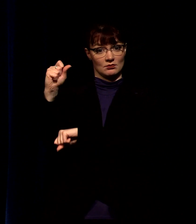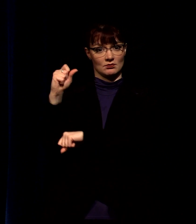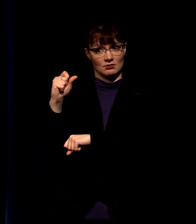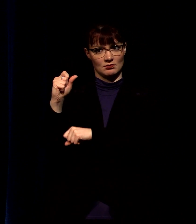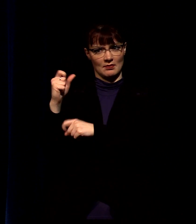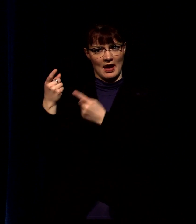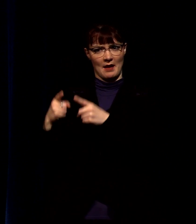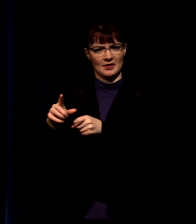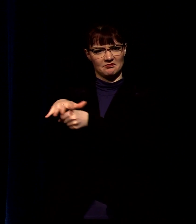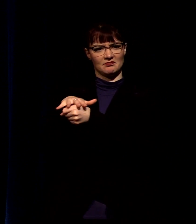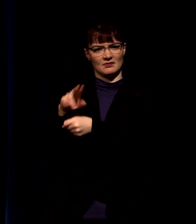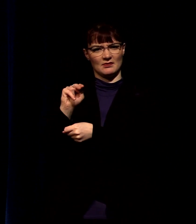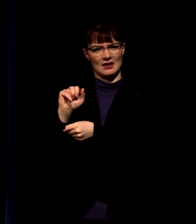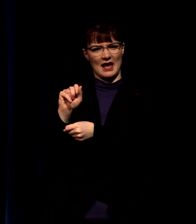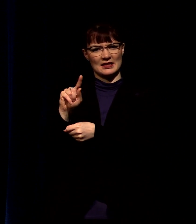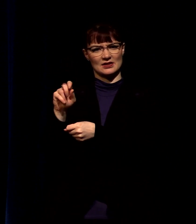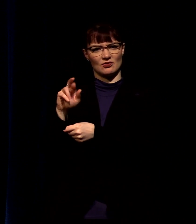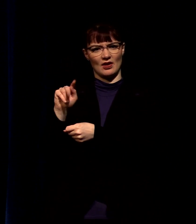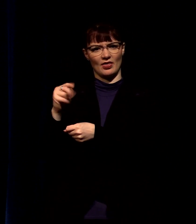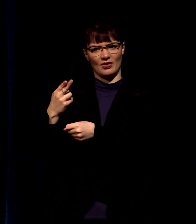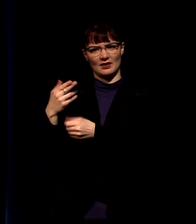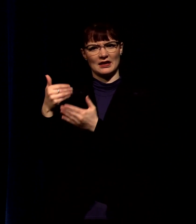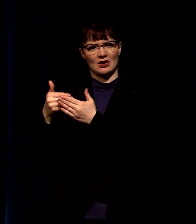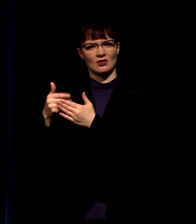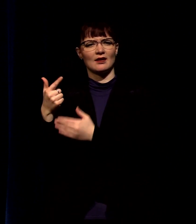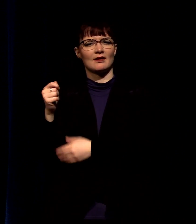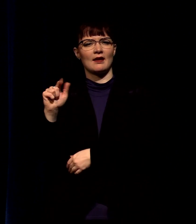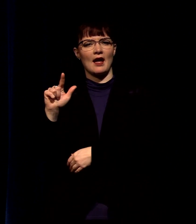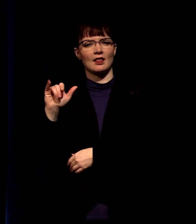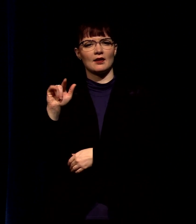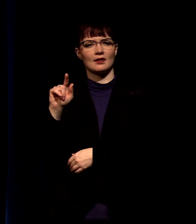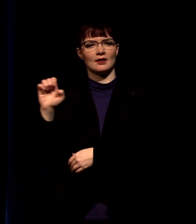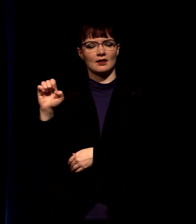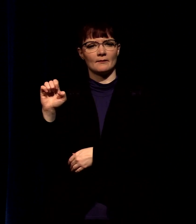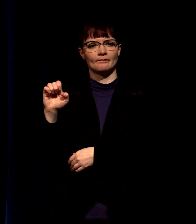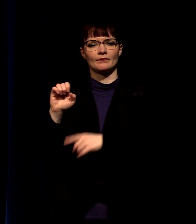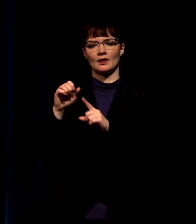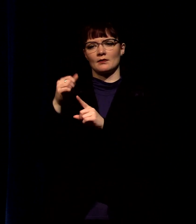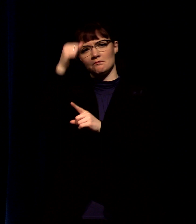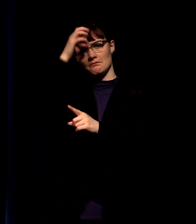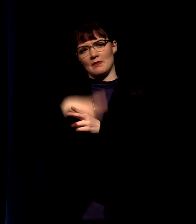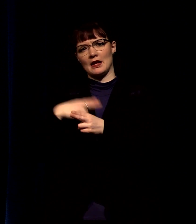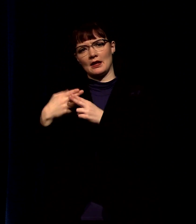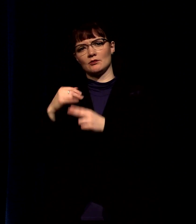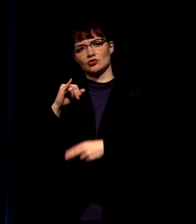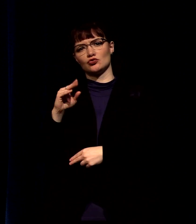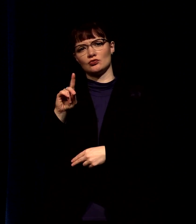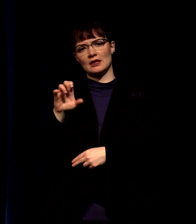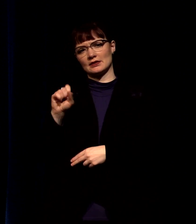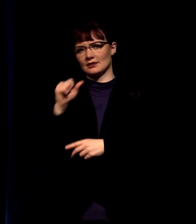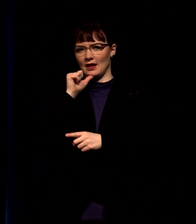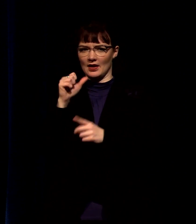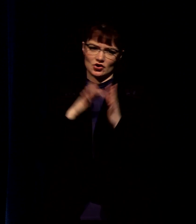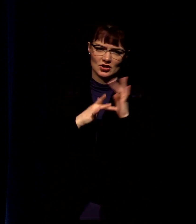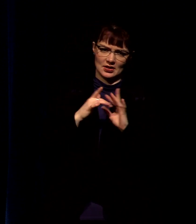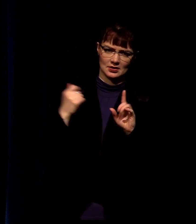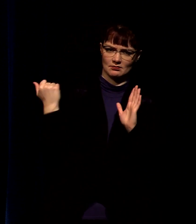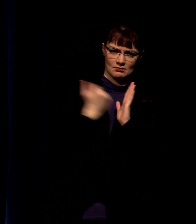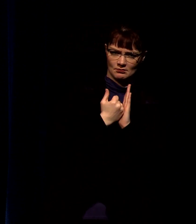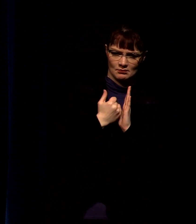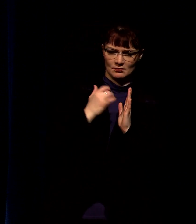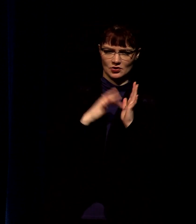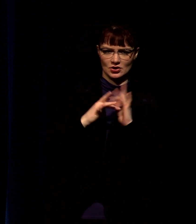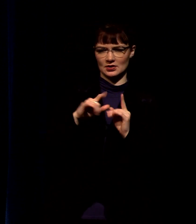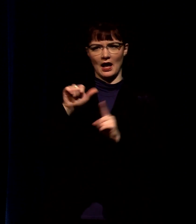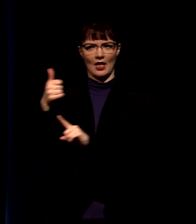from his town of nazareth actually over in galilee there was this guy named judas not the disciple that later betrayed judas betrayed